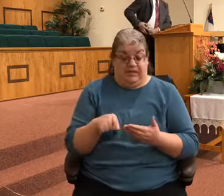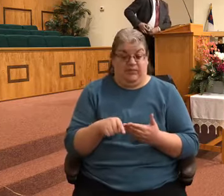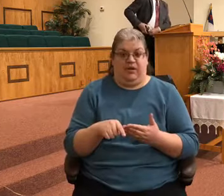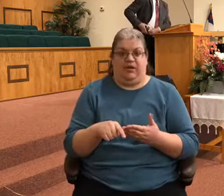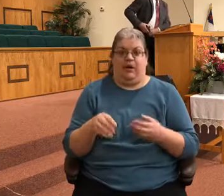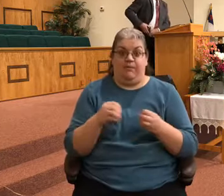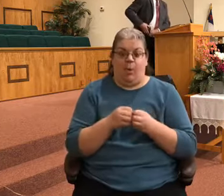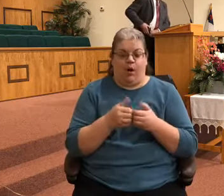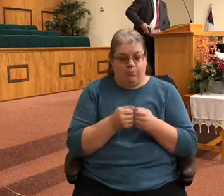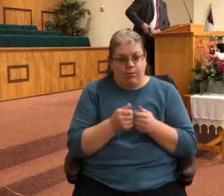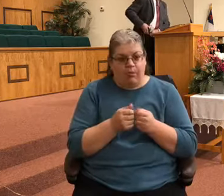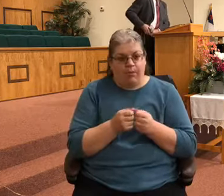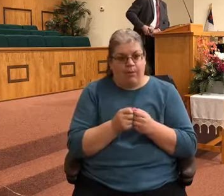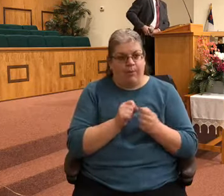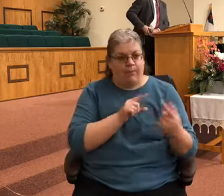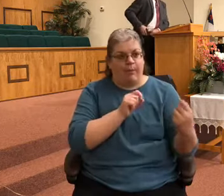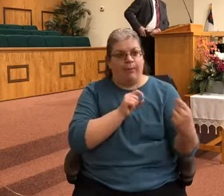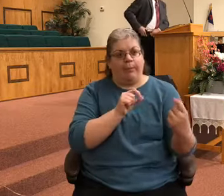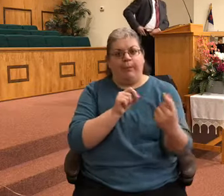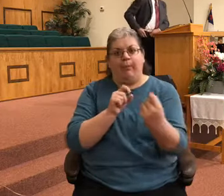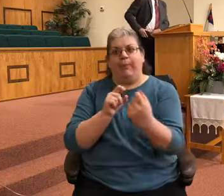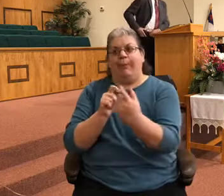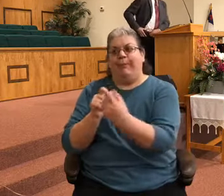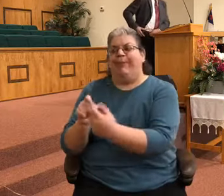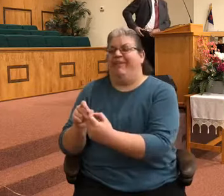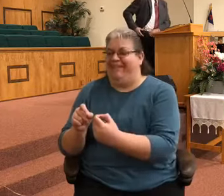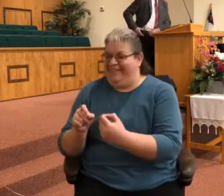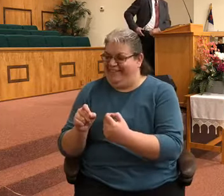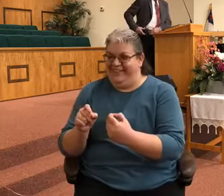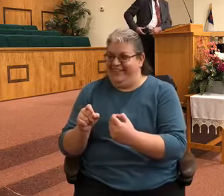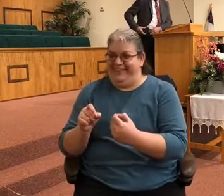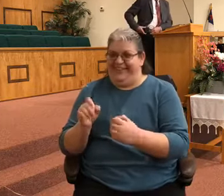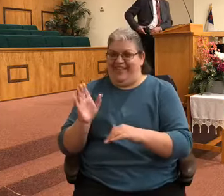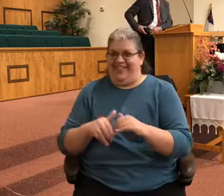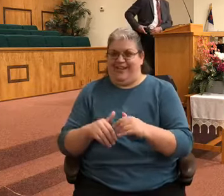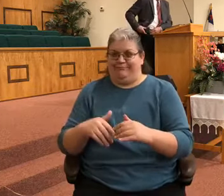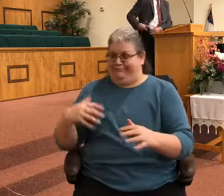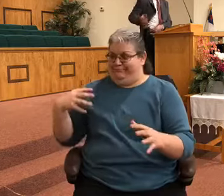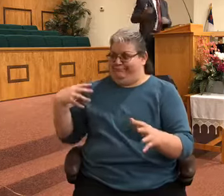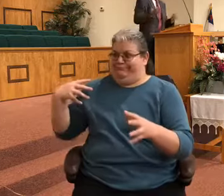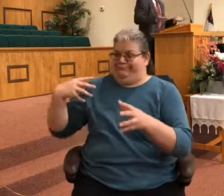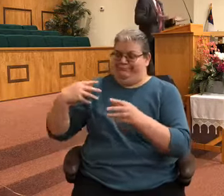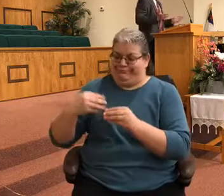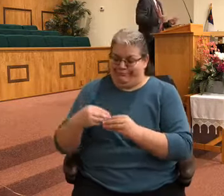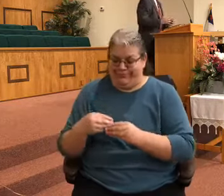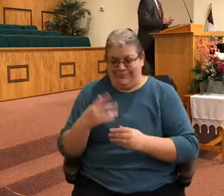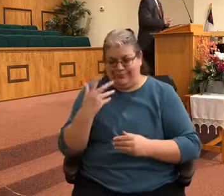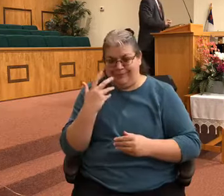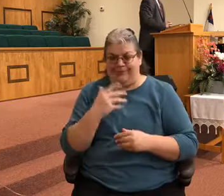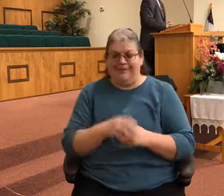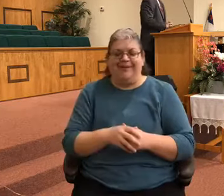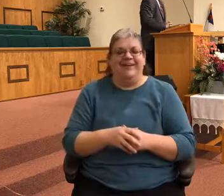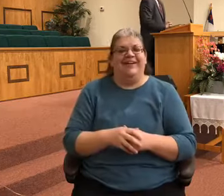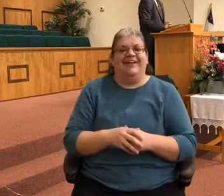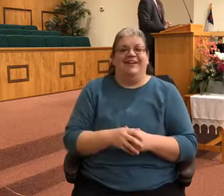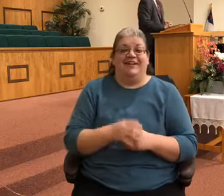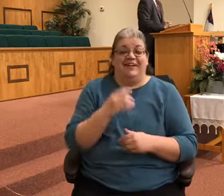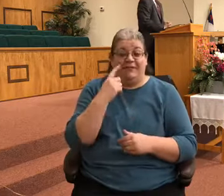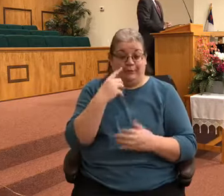long time, maybe ever in one week, just because it's the means of socializing. And I've had preachers